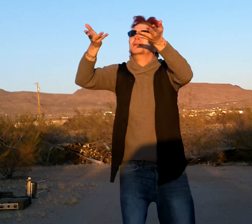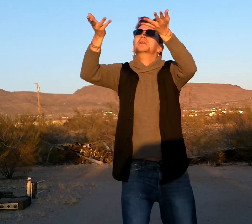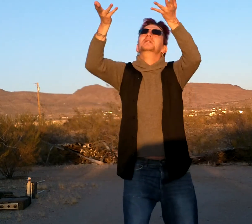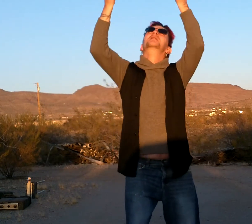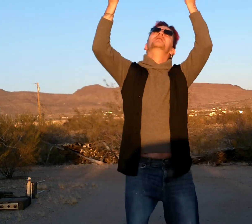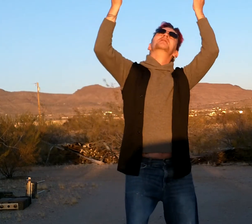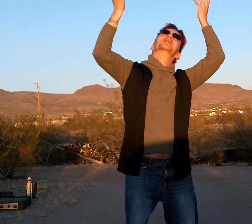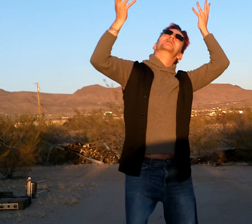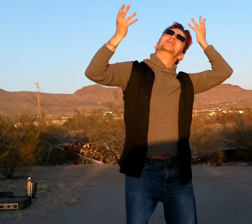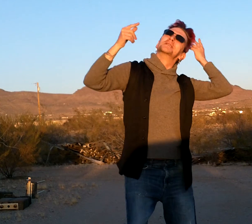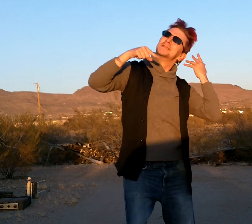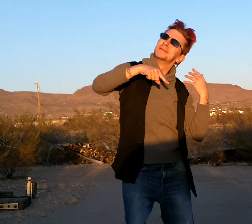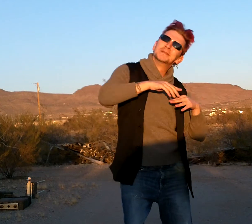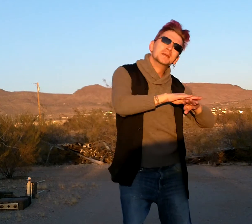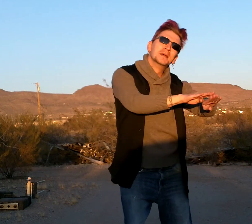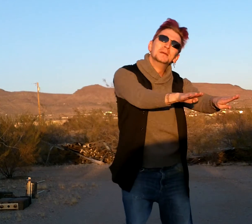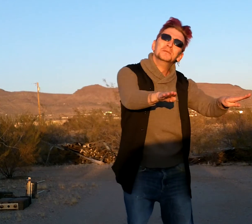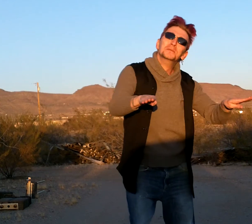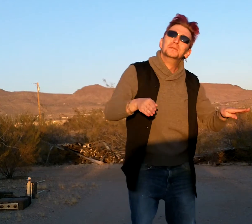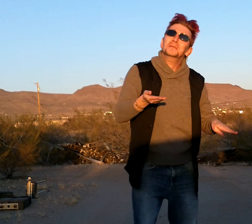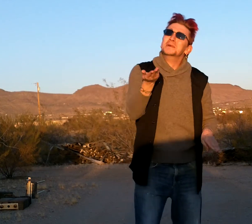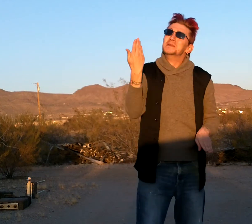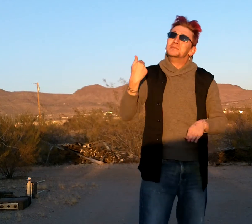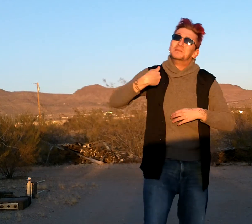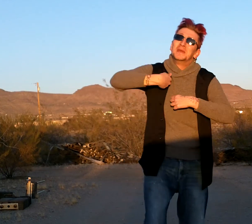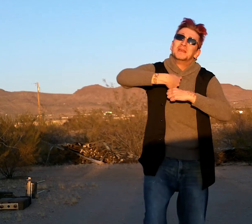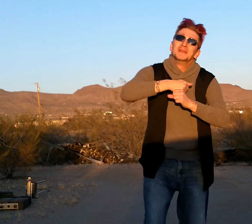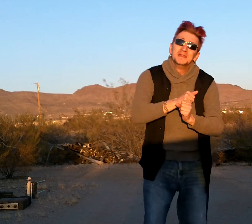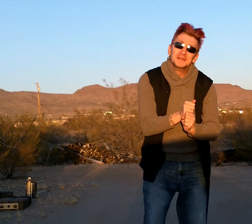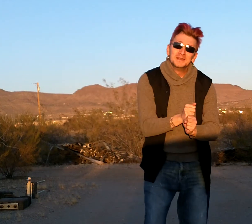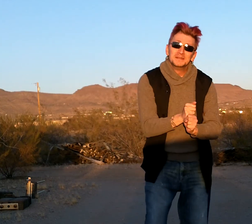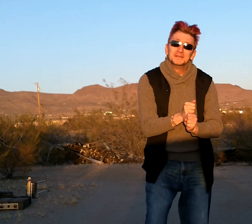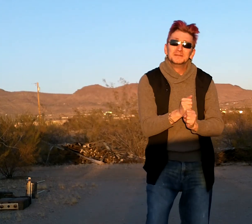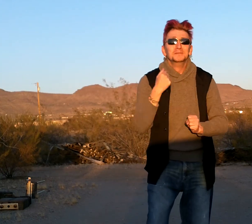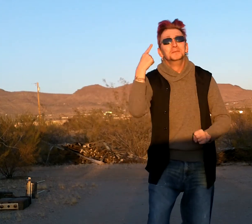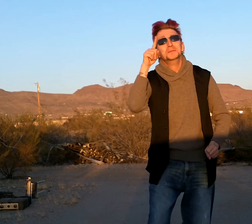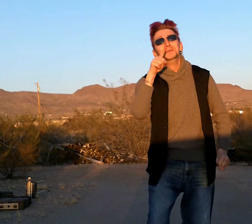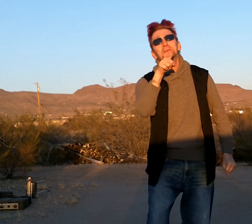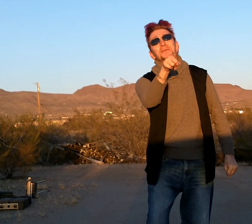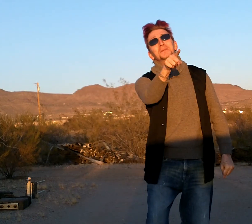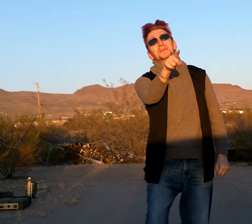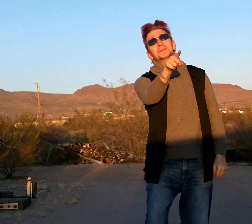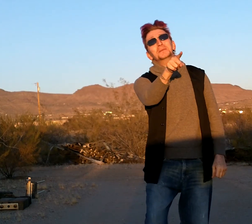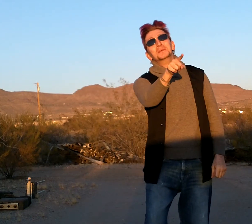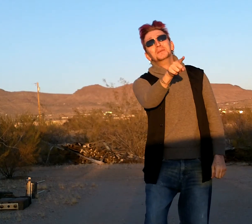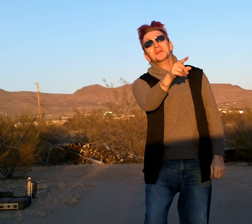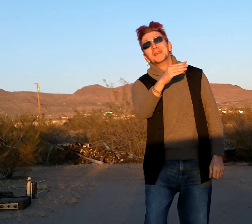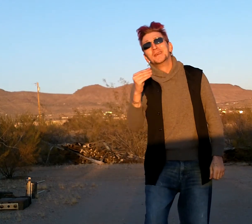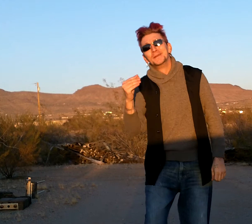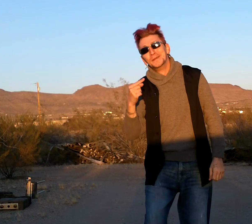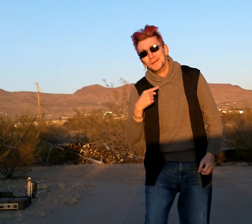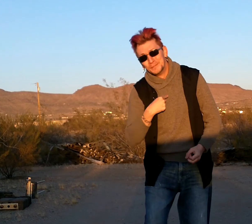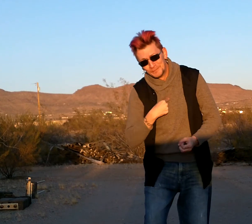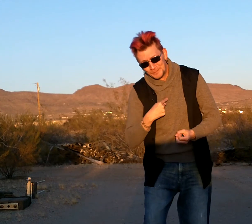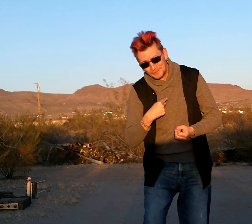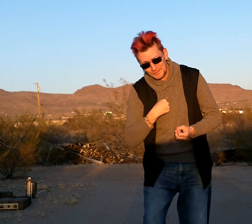This land was made for you and me.